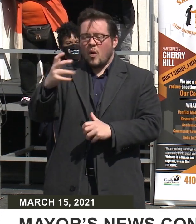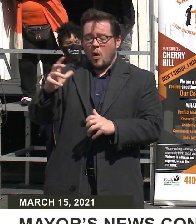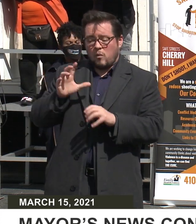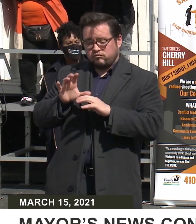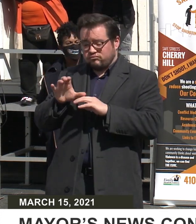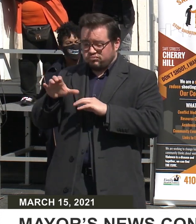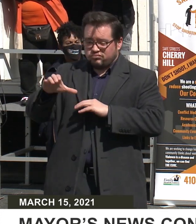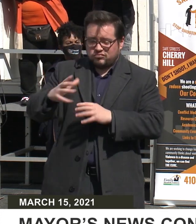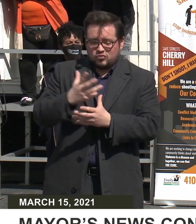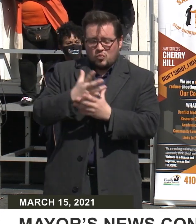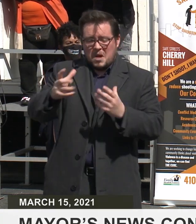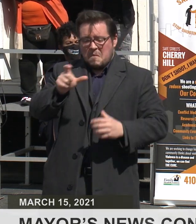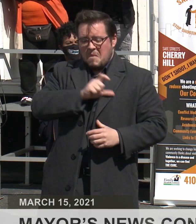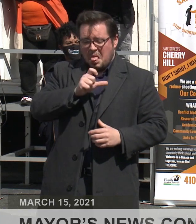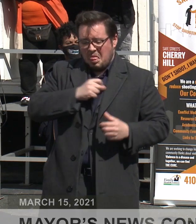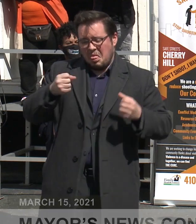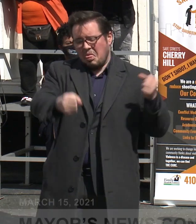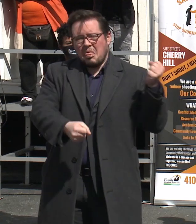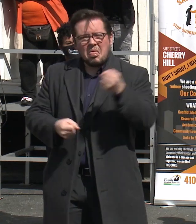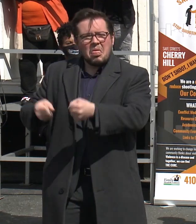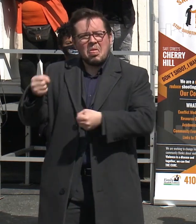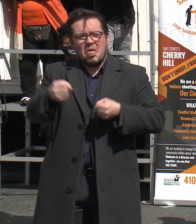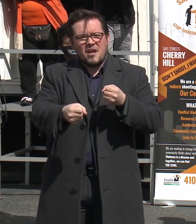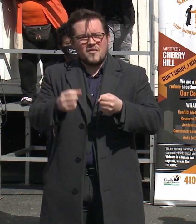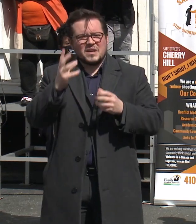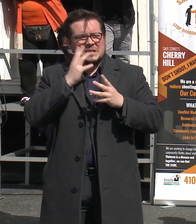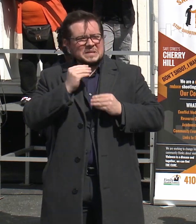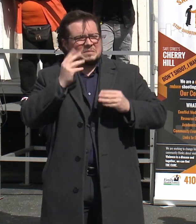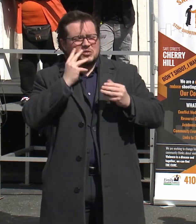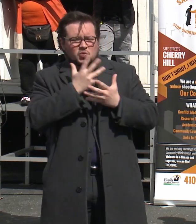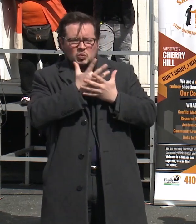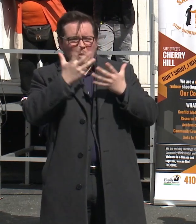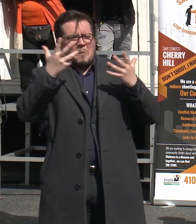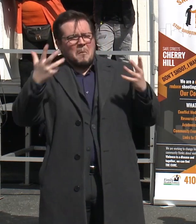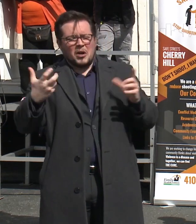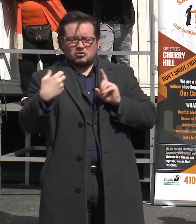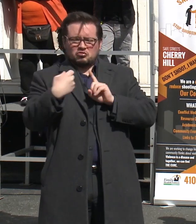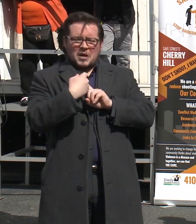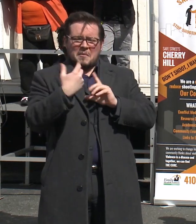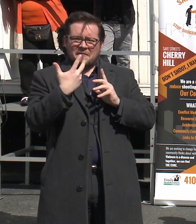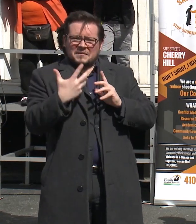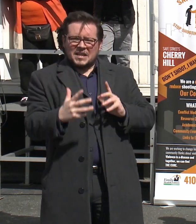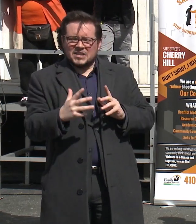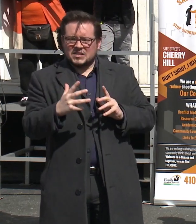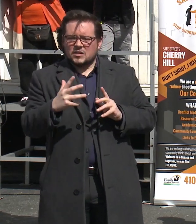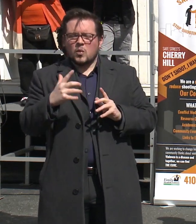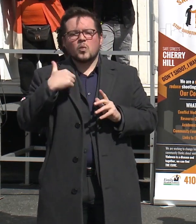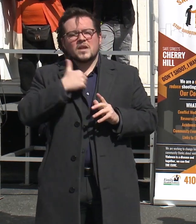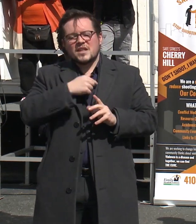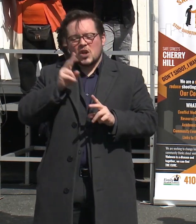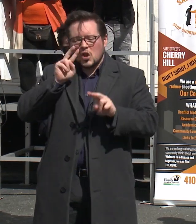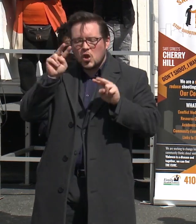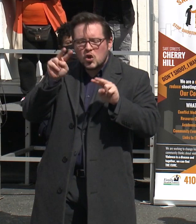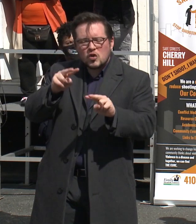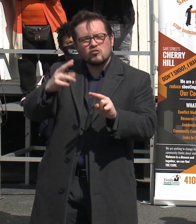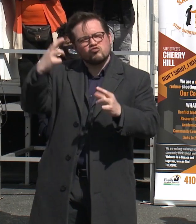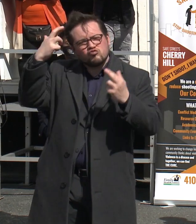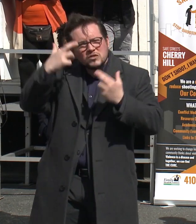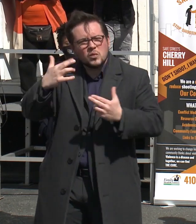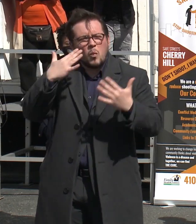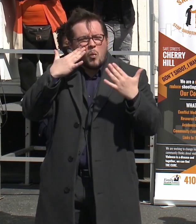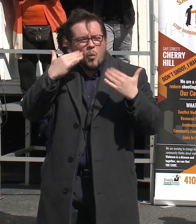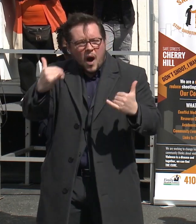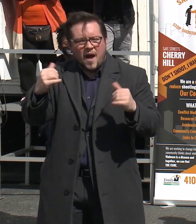-policing neighborhoods that have experienced disproportionate amounts of trauma, addressing the root causes of violent acts creates